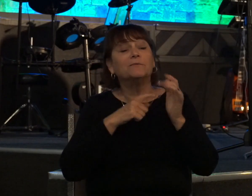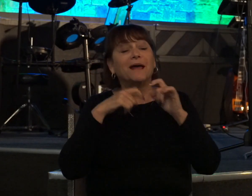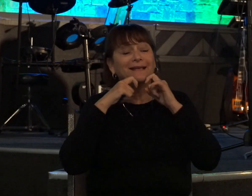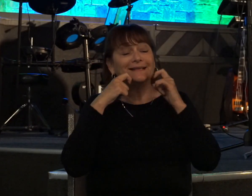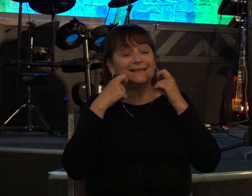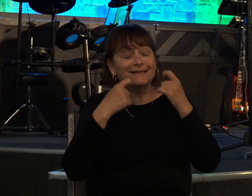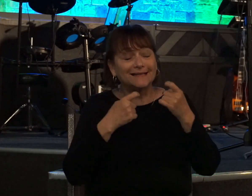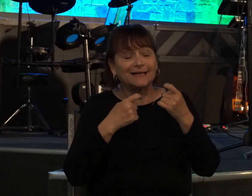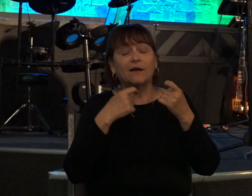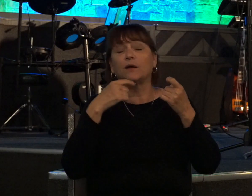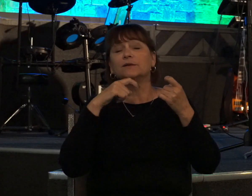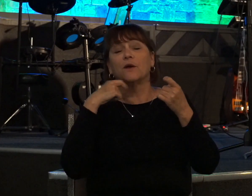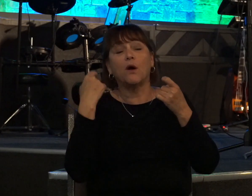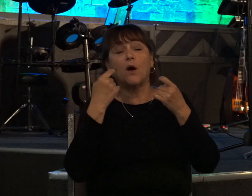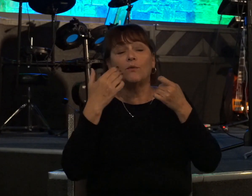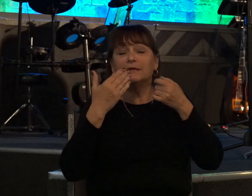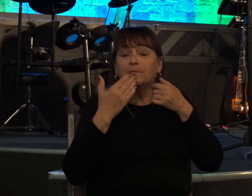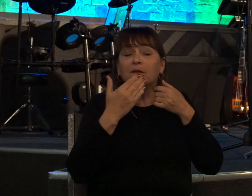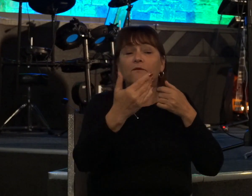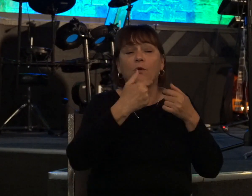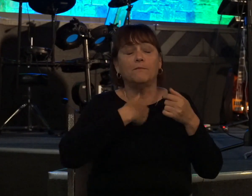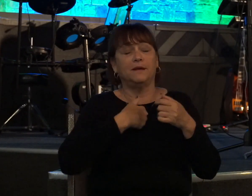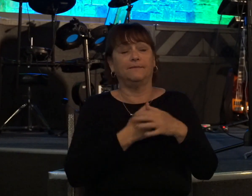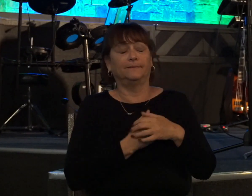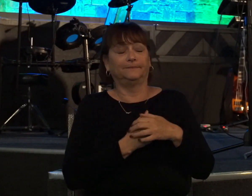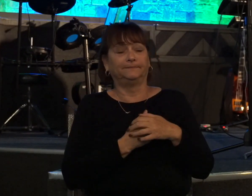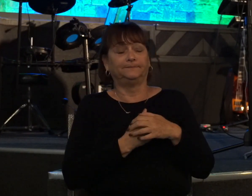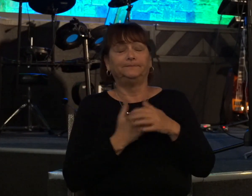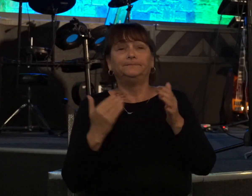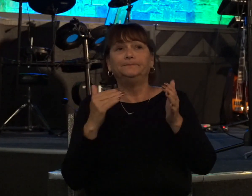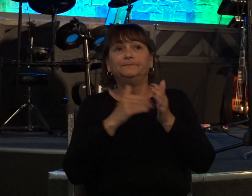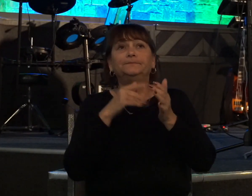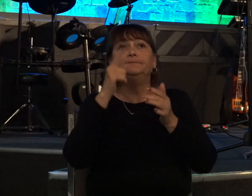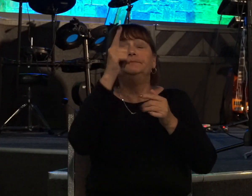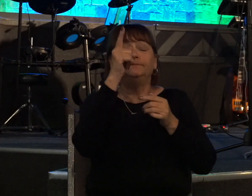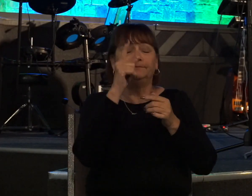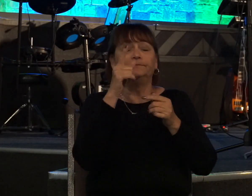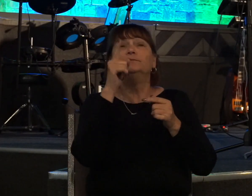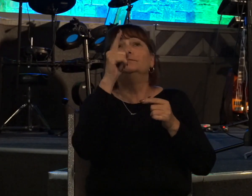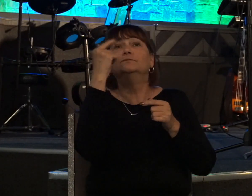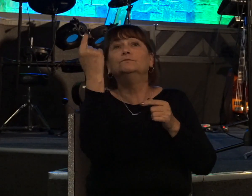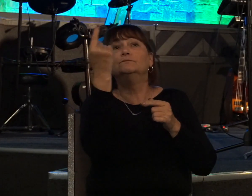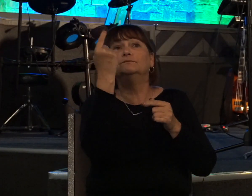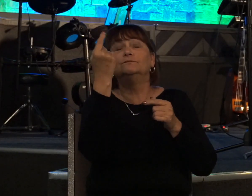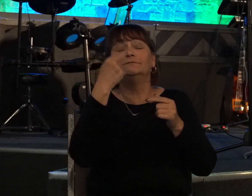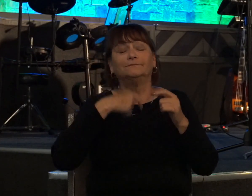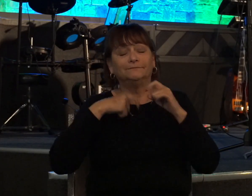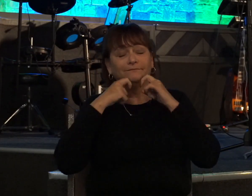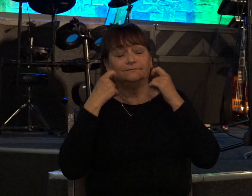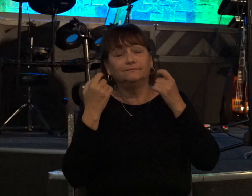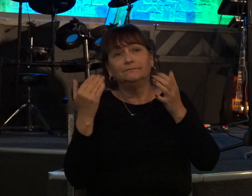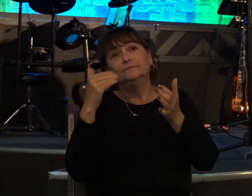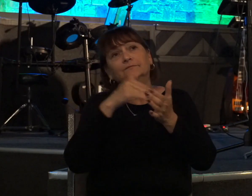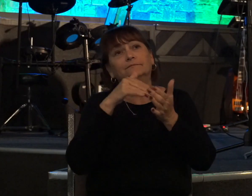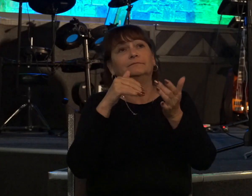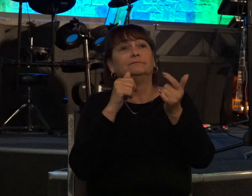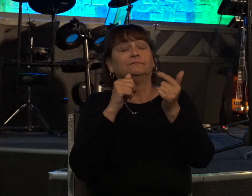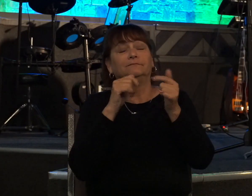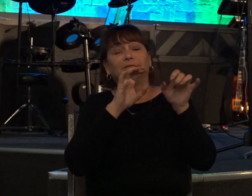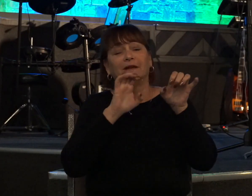always before me against you and you only have I sinned and done this evil in